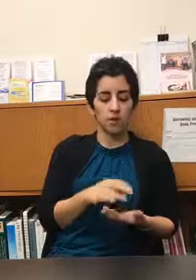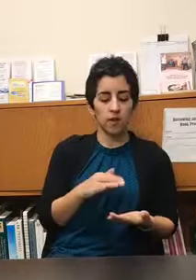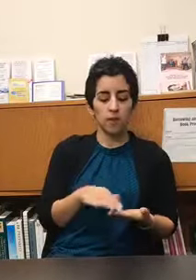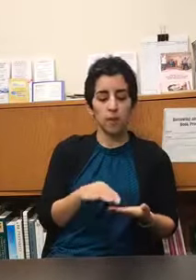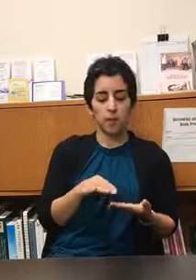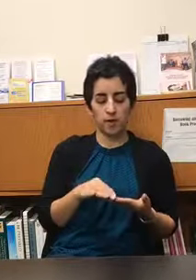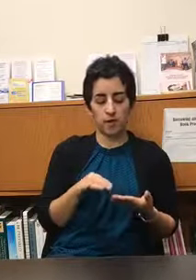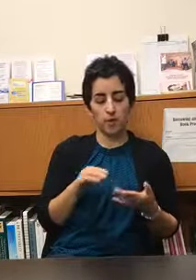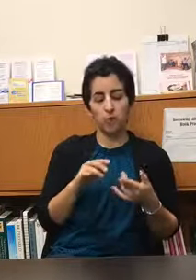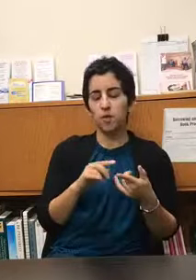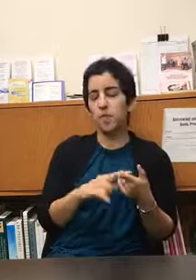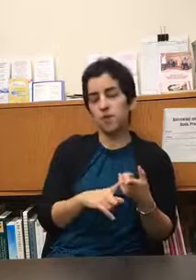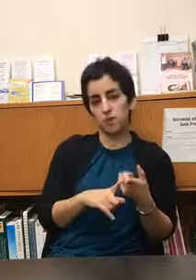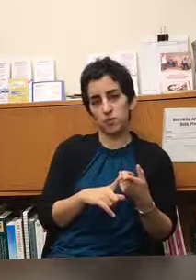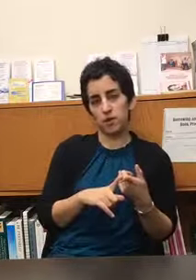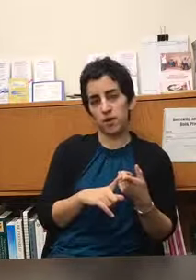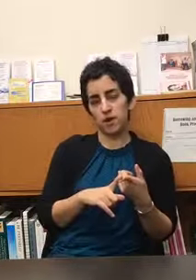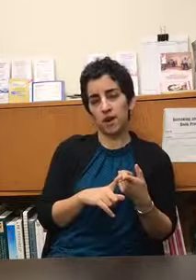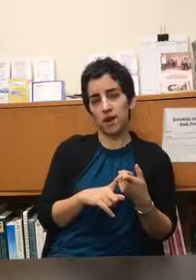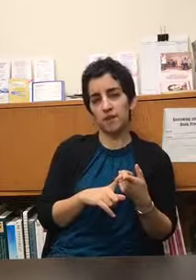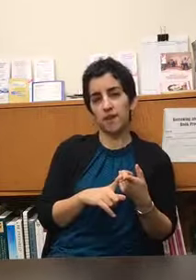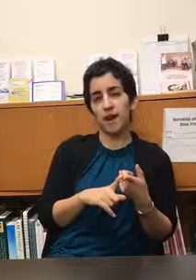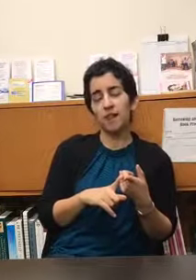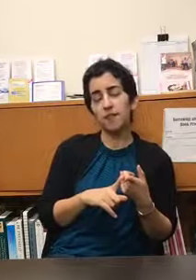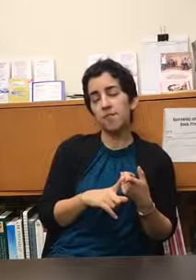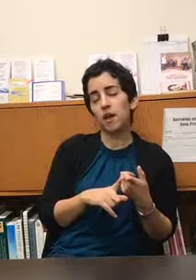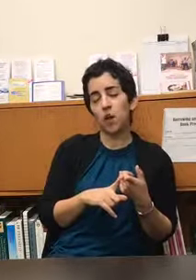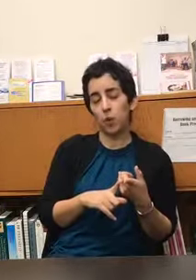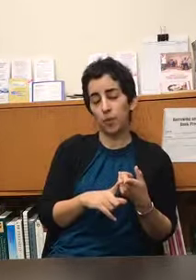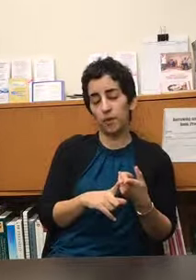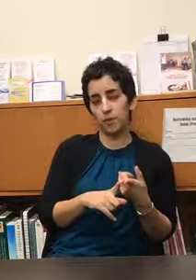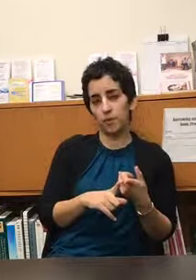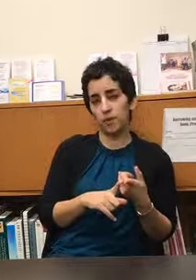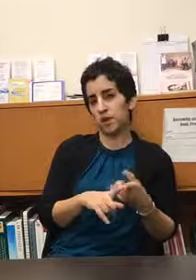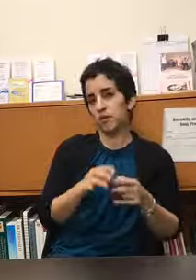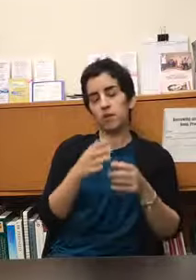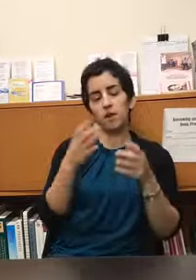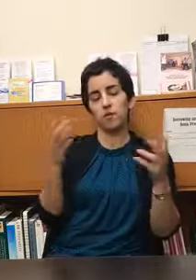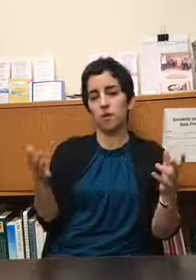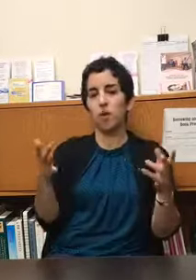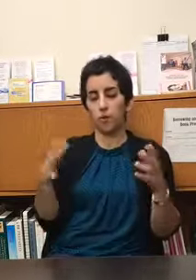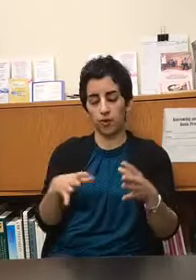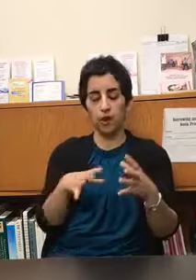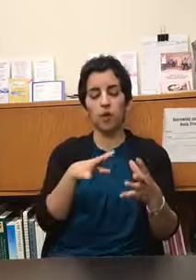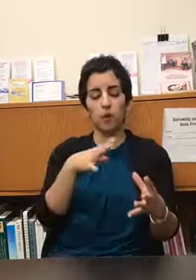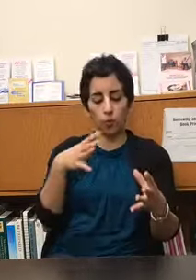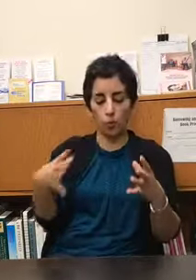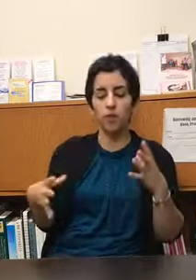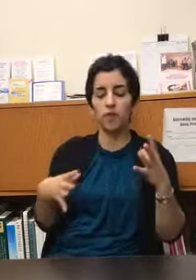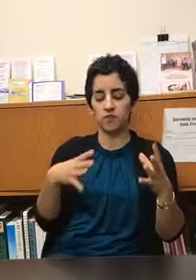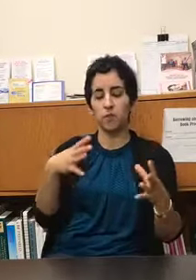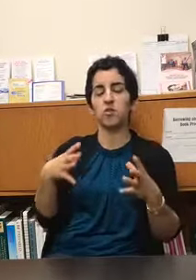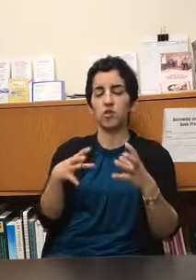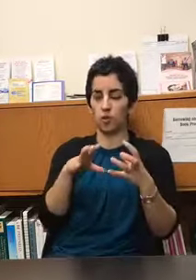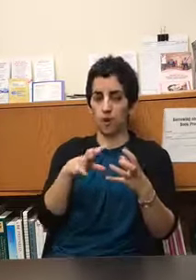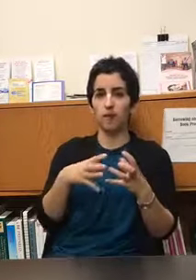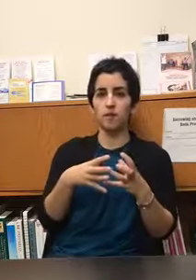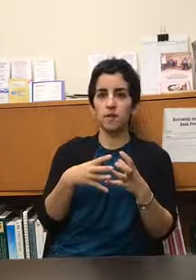think about pairing it with a piece of music and i leave that open particularly if you're not working with someone to craft this